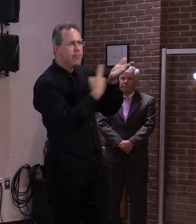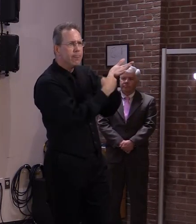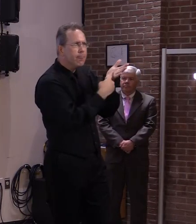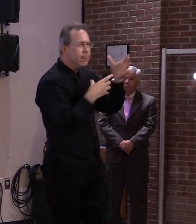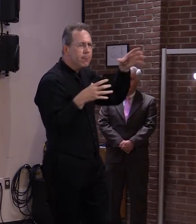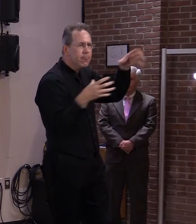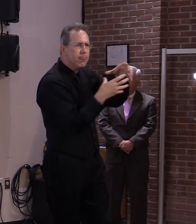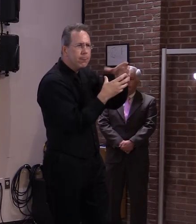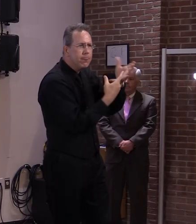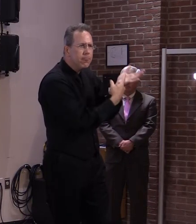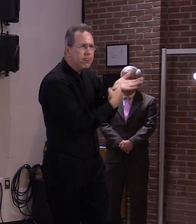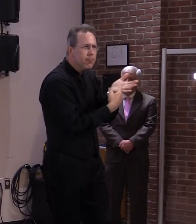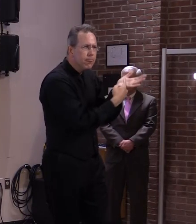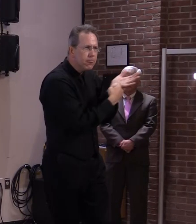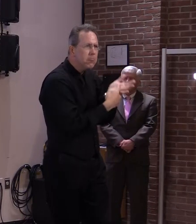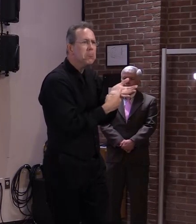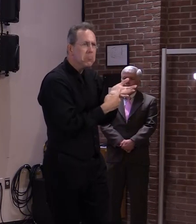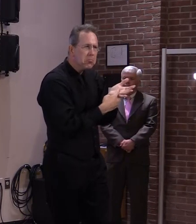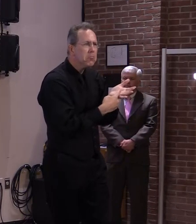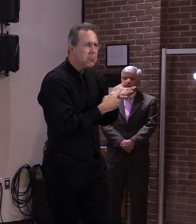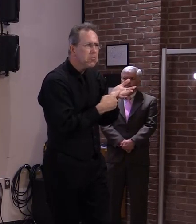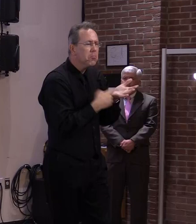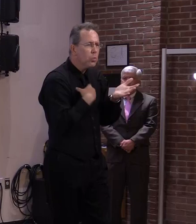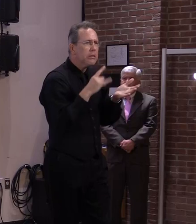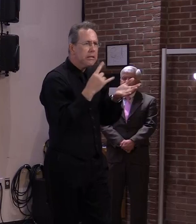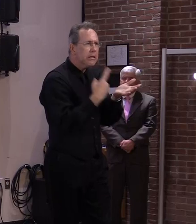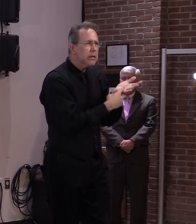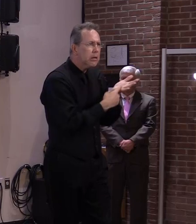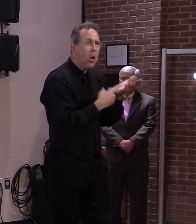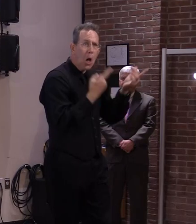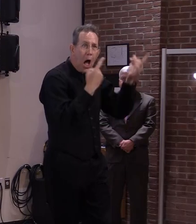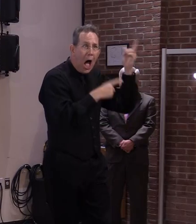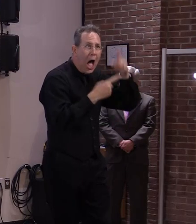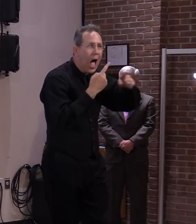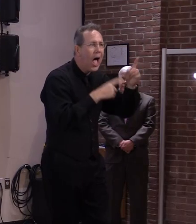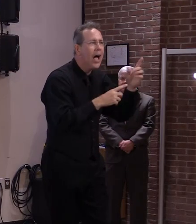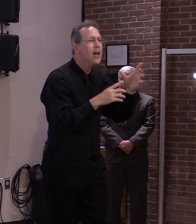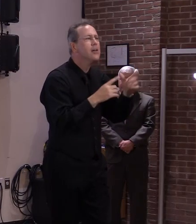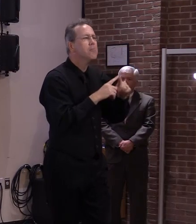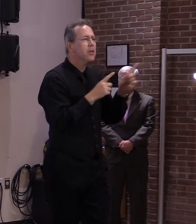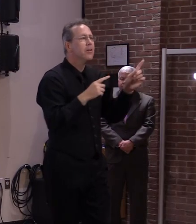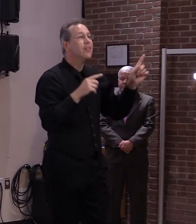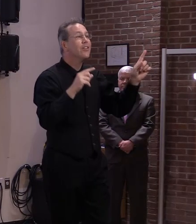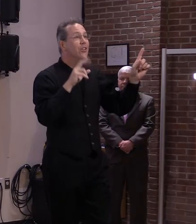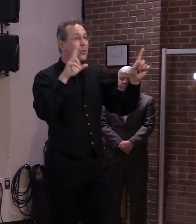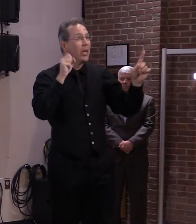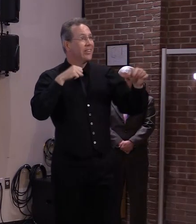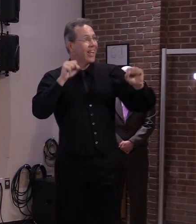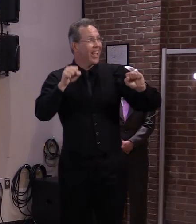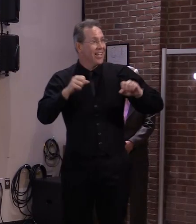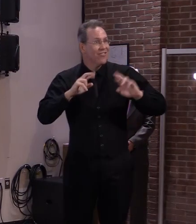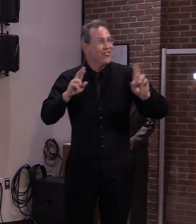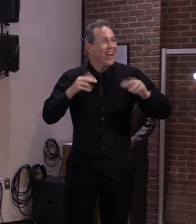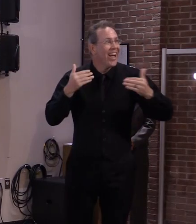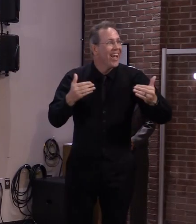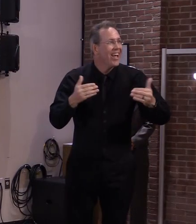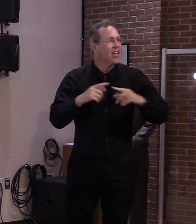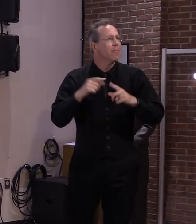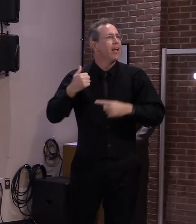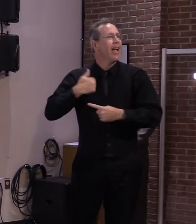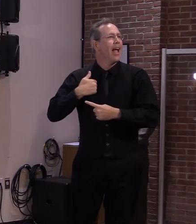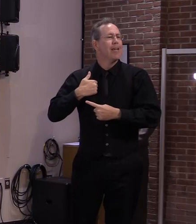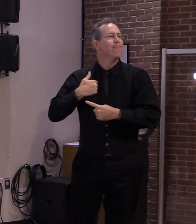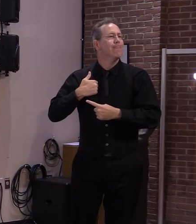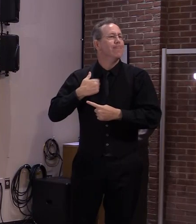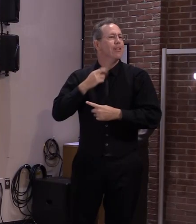I believe it's not the pressure on the on the US side. I think we need the pressure on the other side, on the Canadian